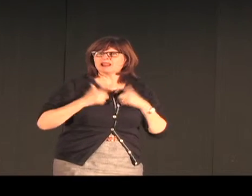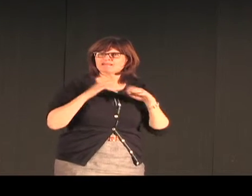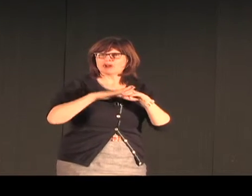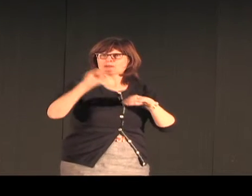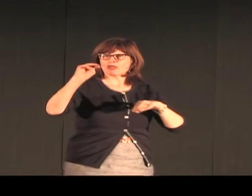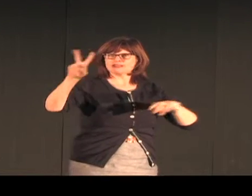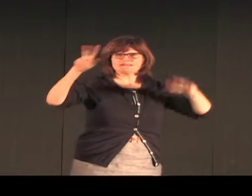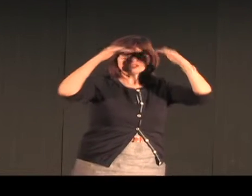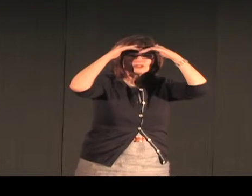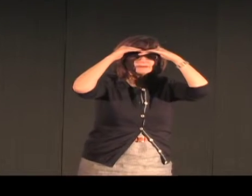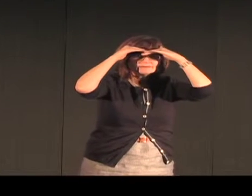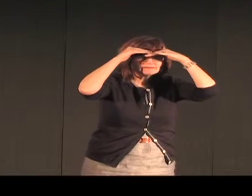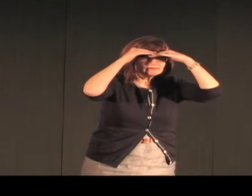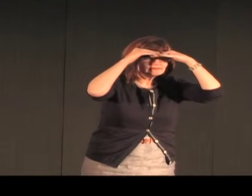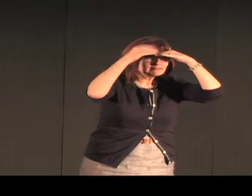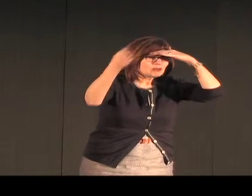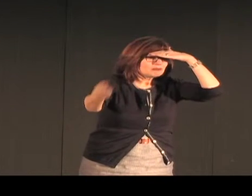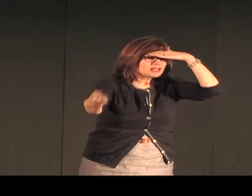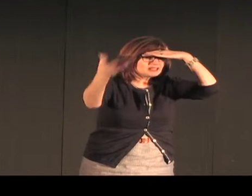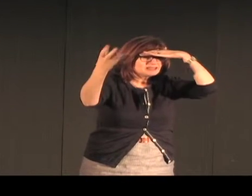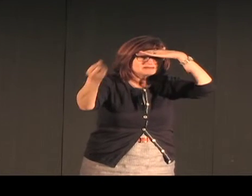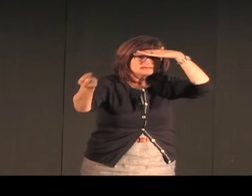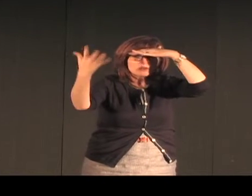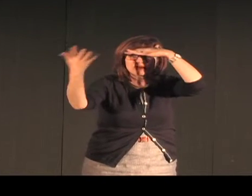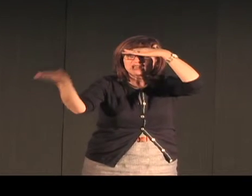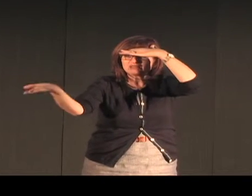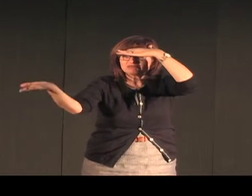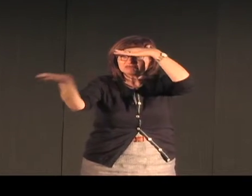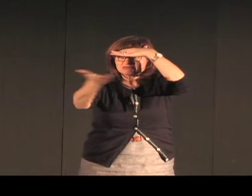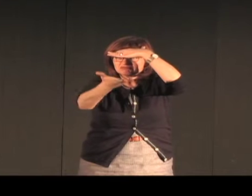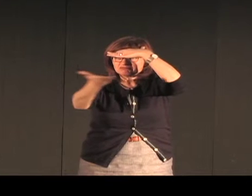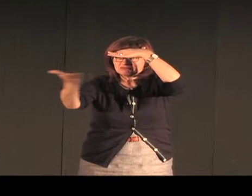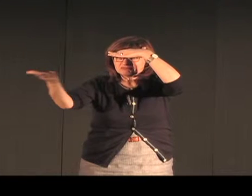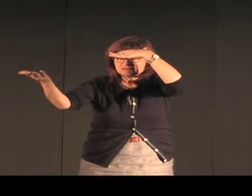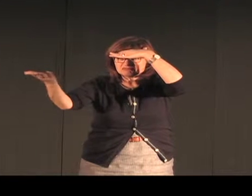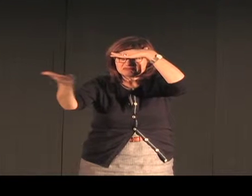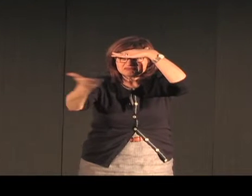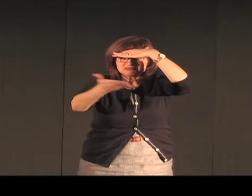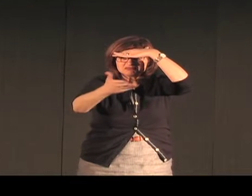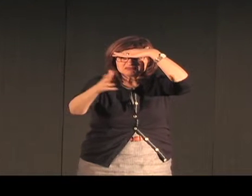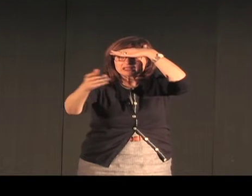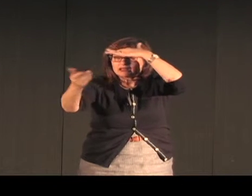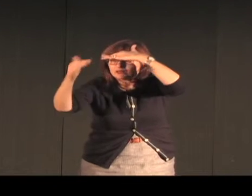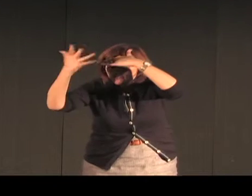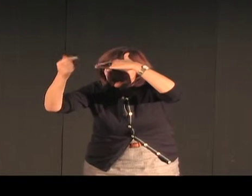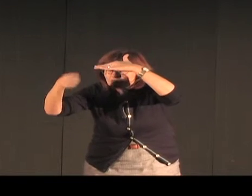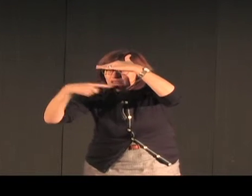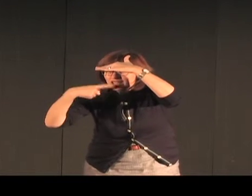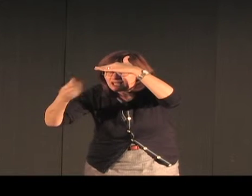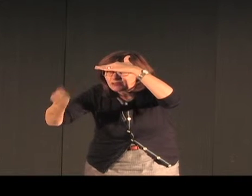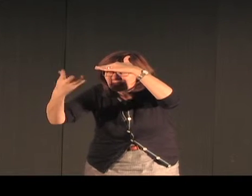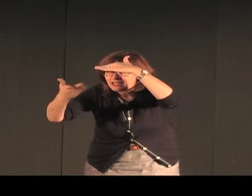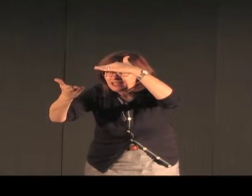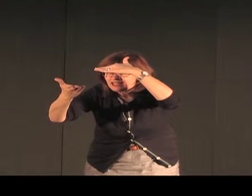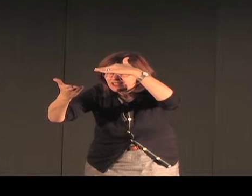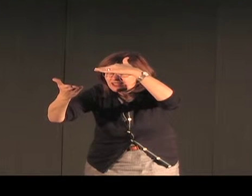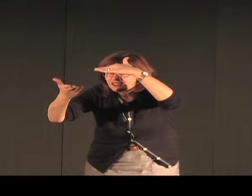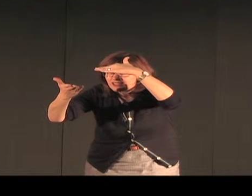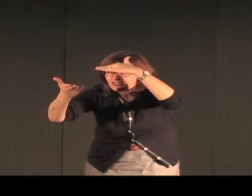the Martha's Vineyard Sign Language community. How many people lived there? Does anybody know? A